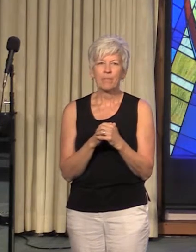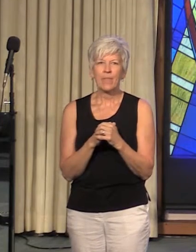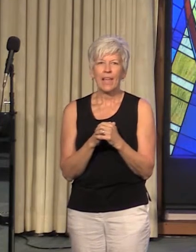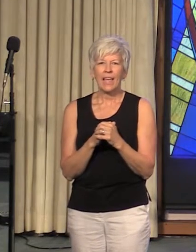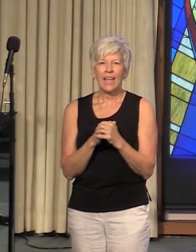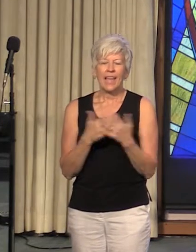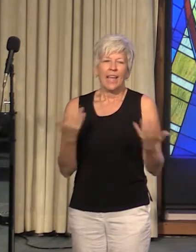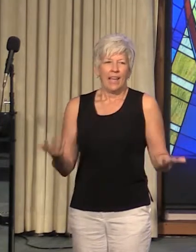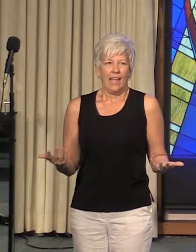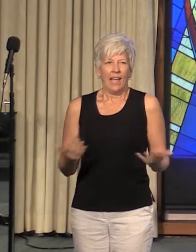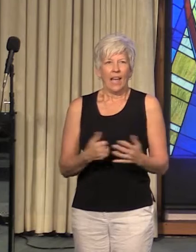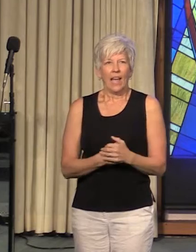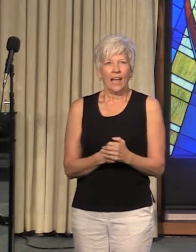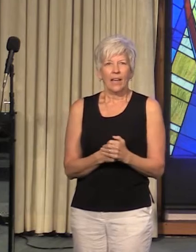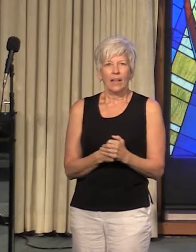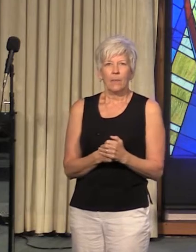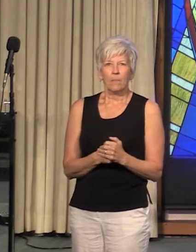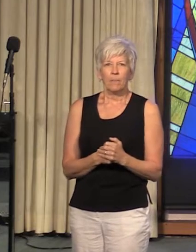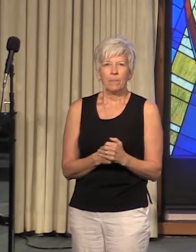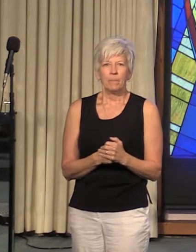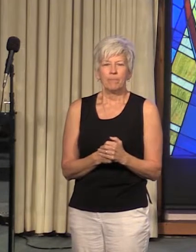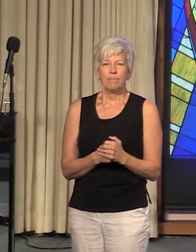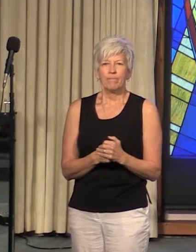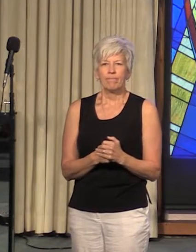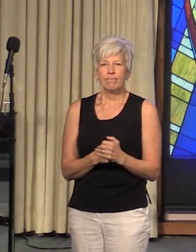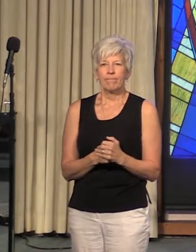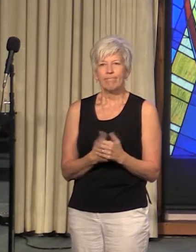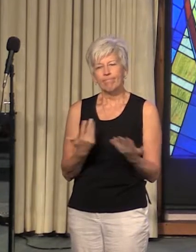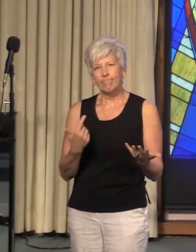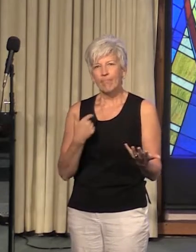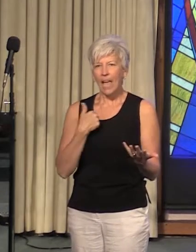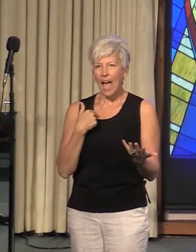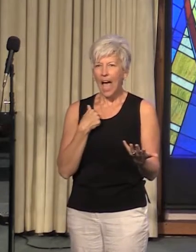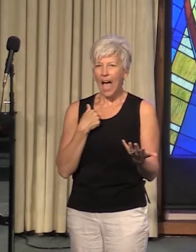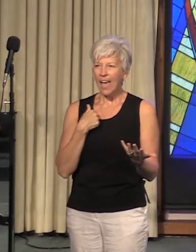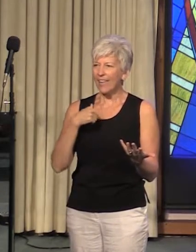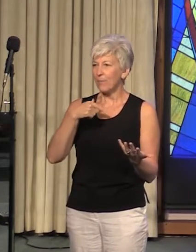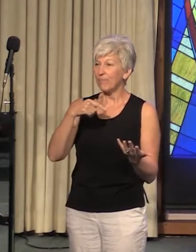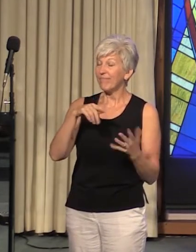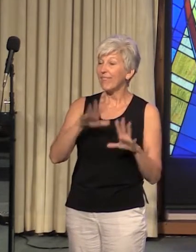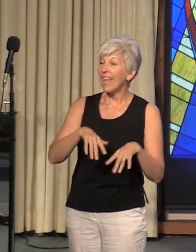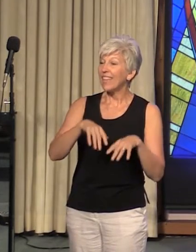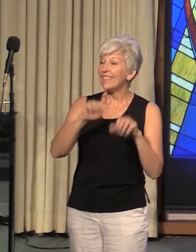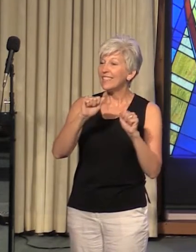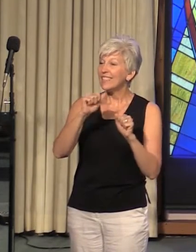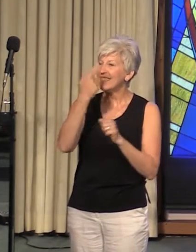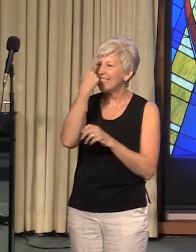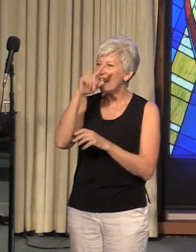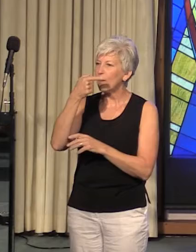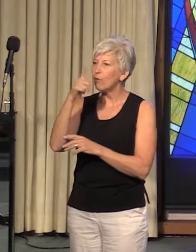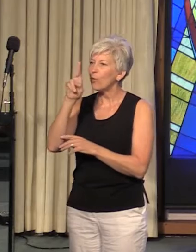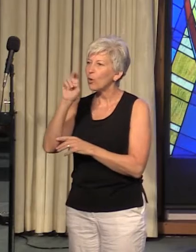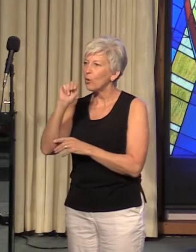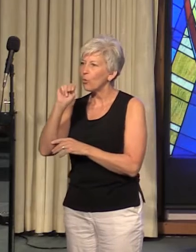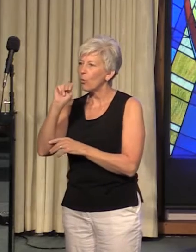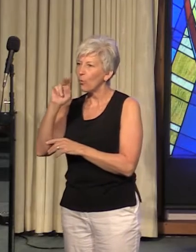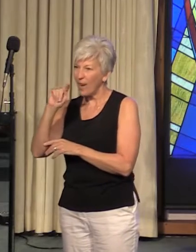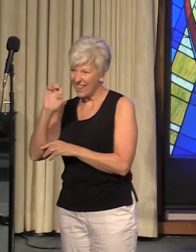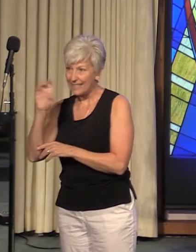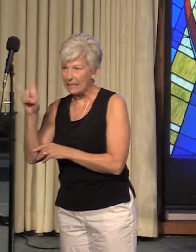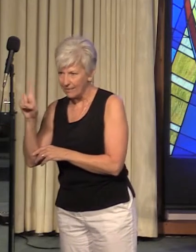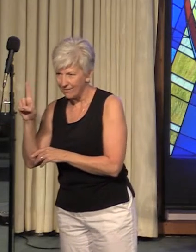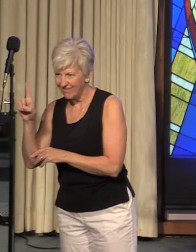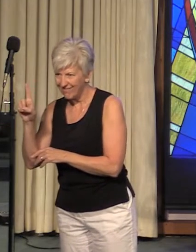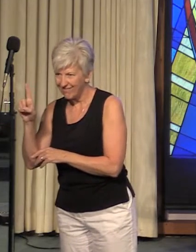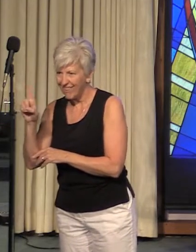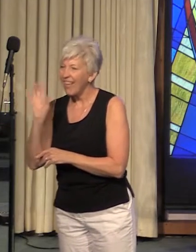And see, I take, in some ways I take for granted that people